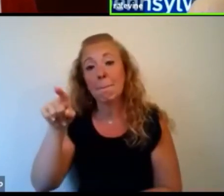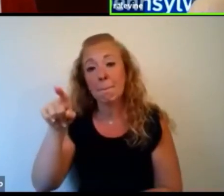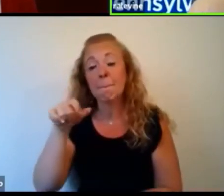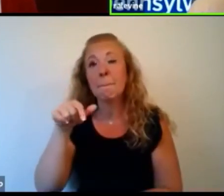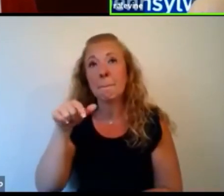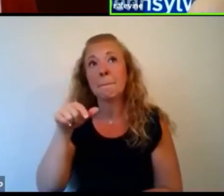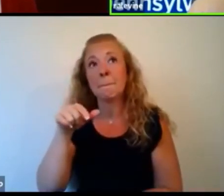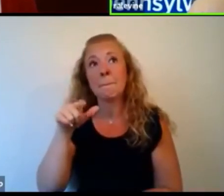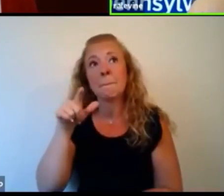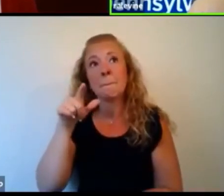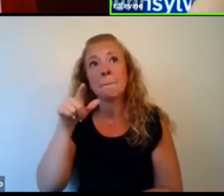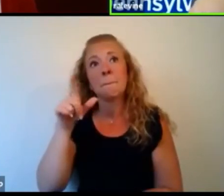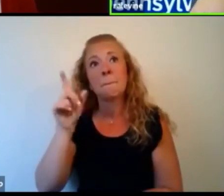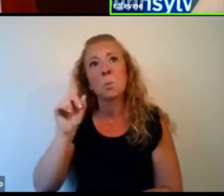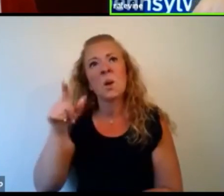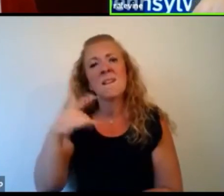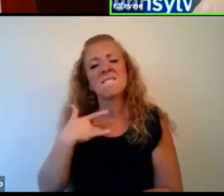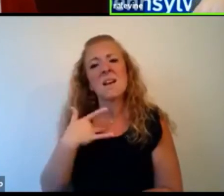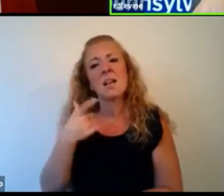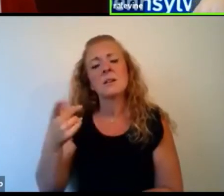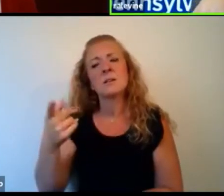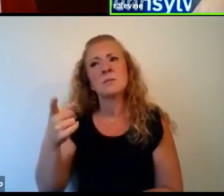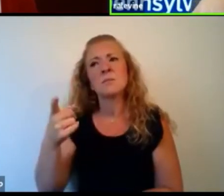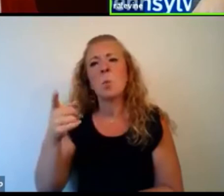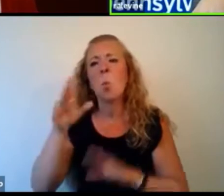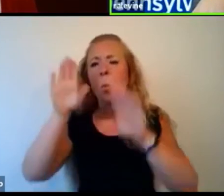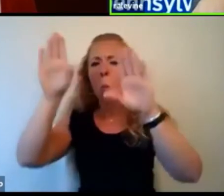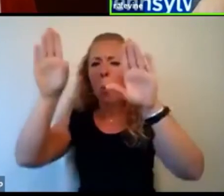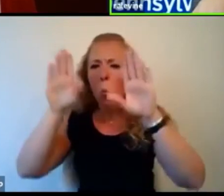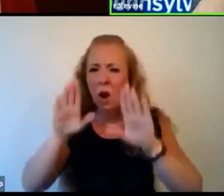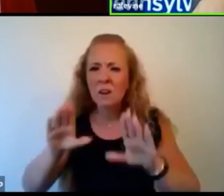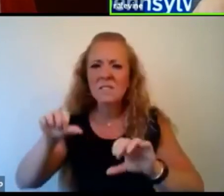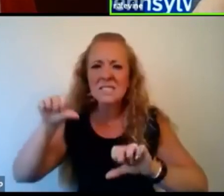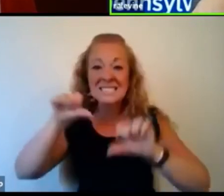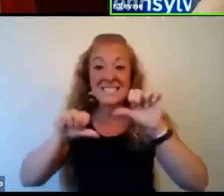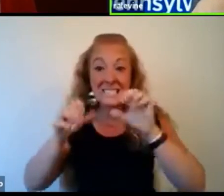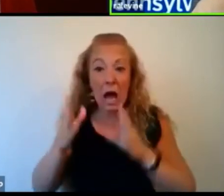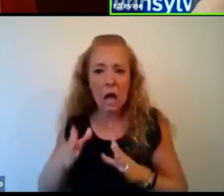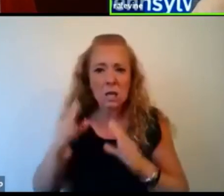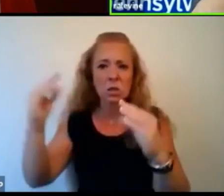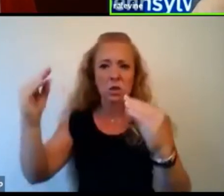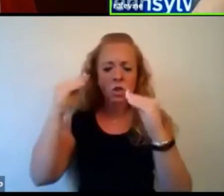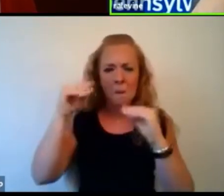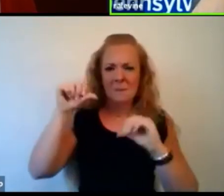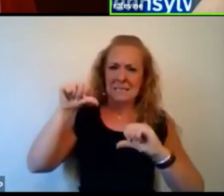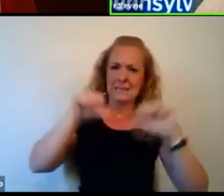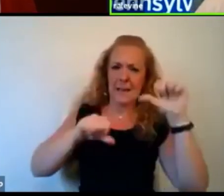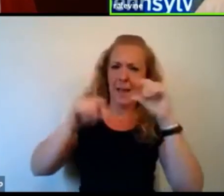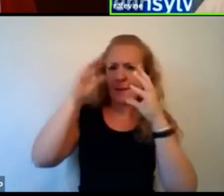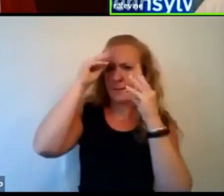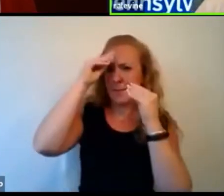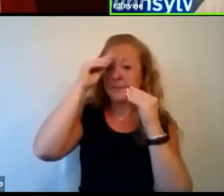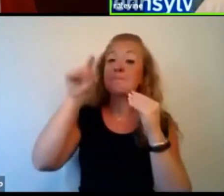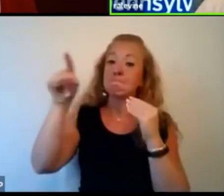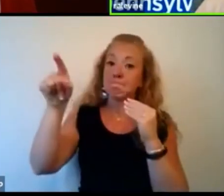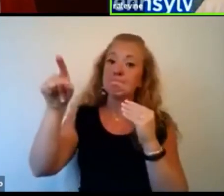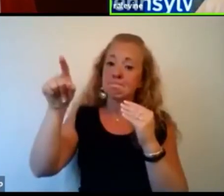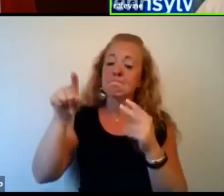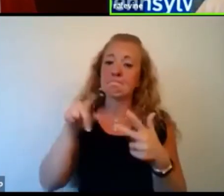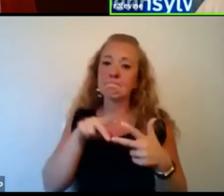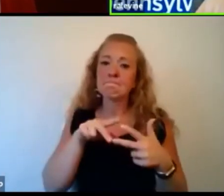that I, I, I, I, felt were really excellent scientists and taught me how to think about science. Um, uh,